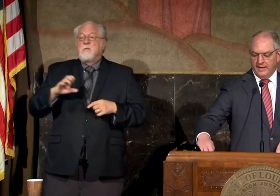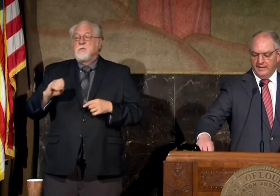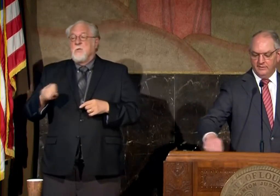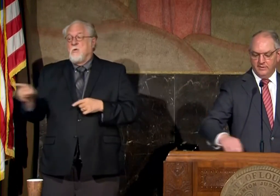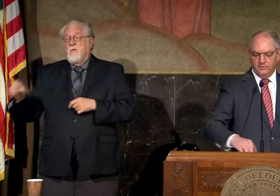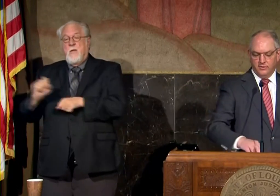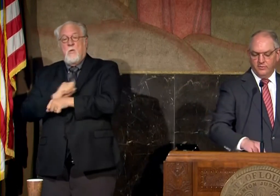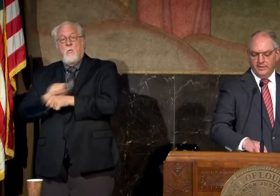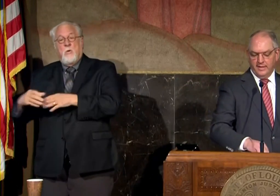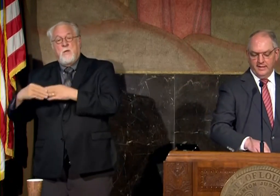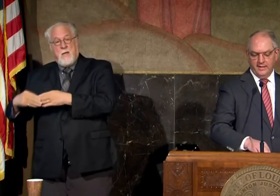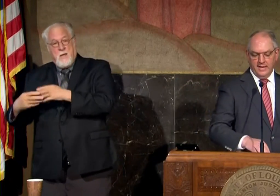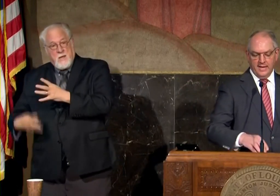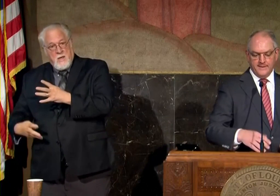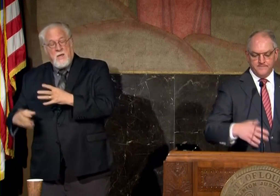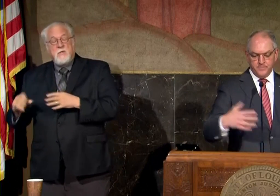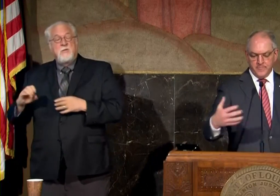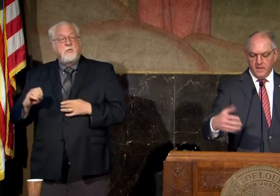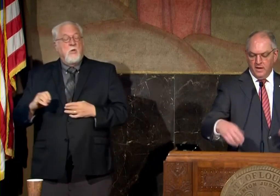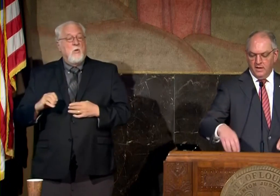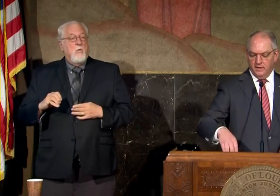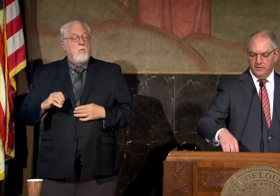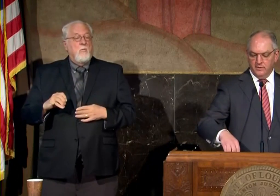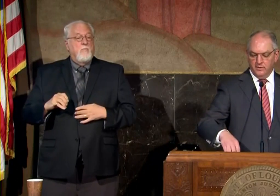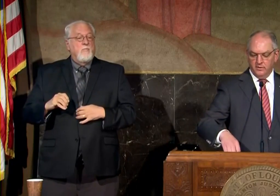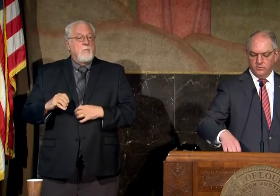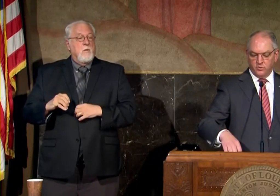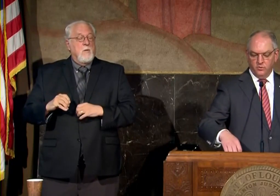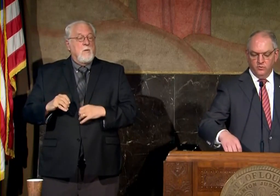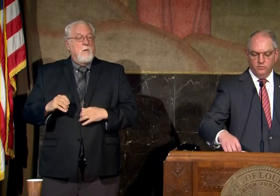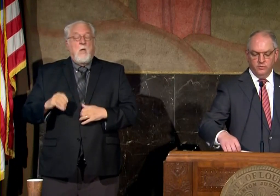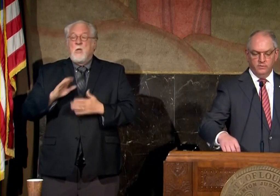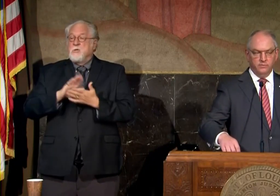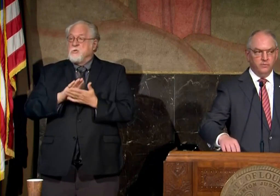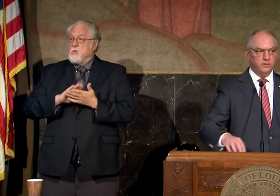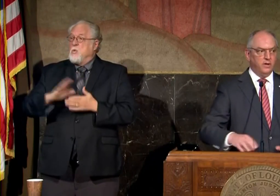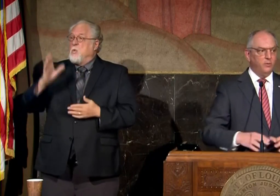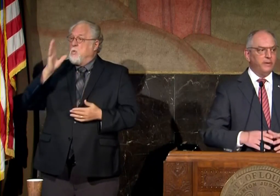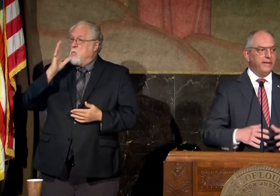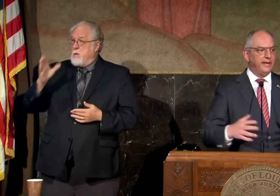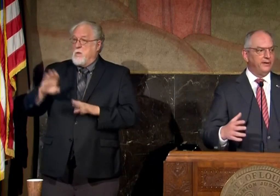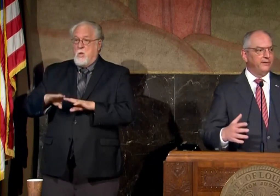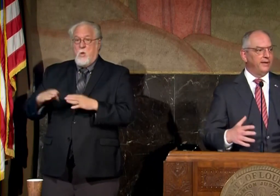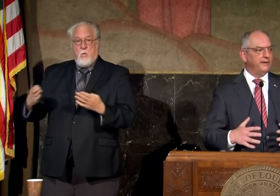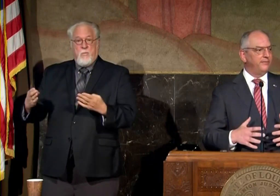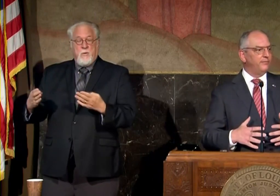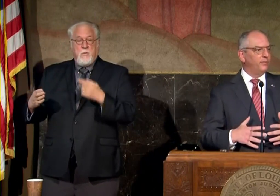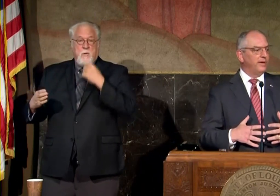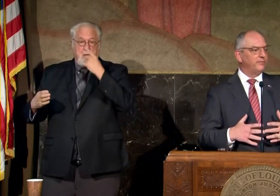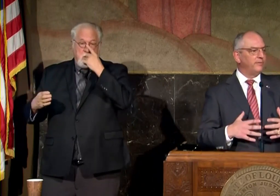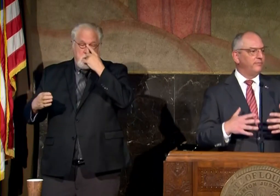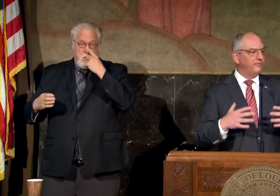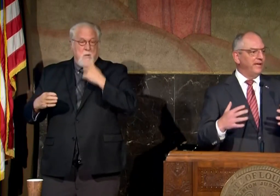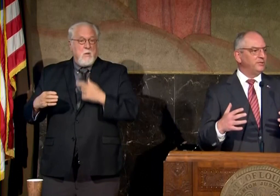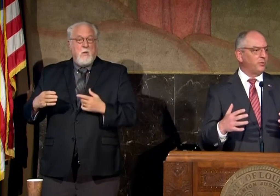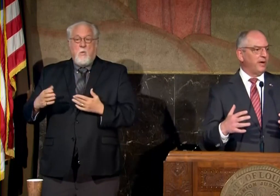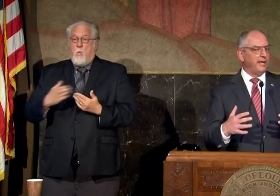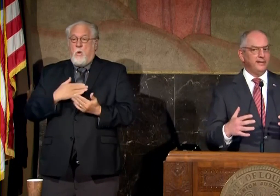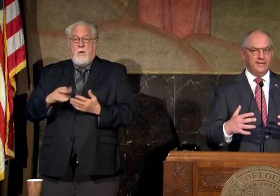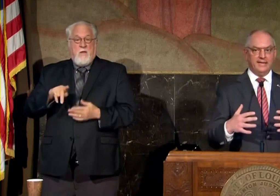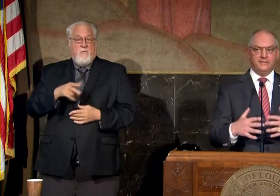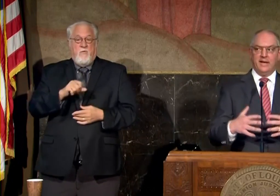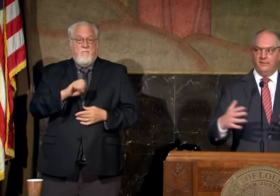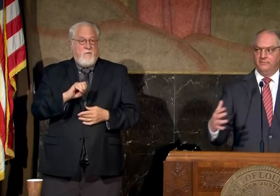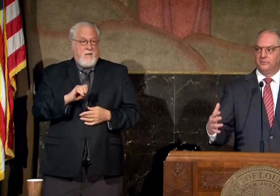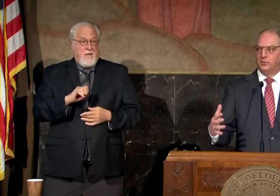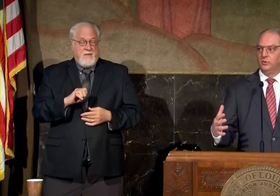guidelines and so at the end of the day school will will open and and whatever phase we're in